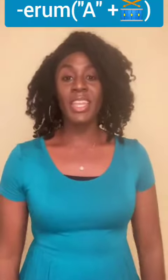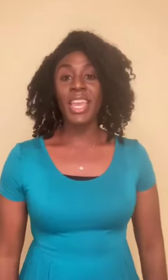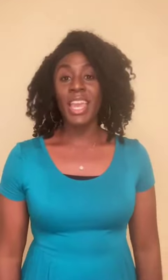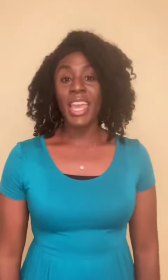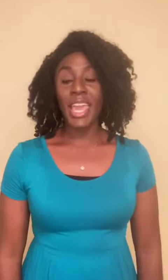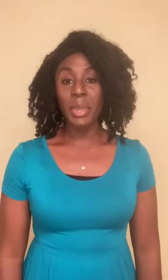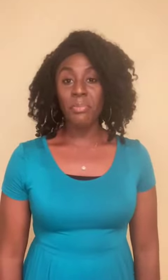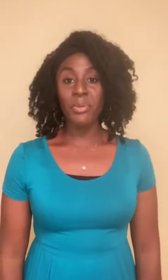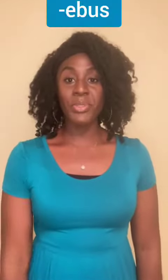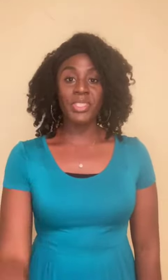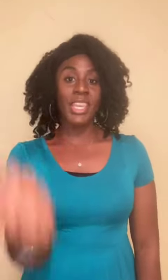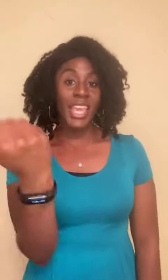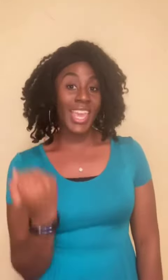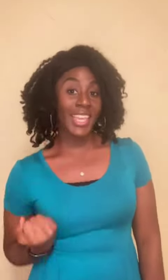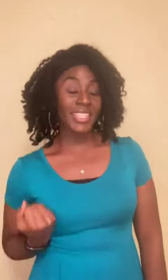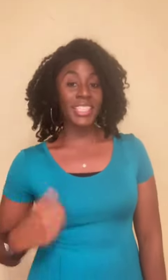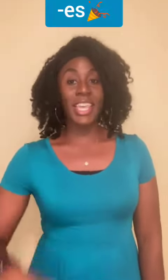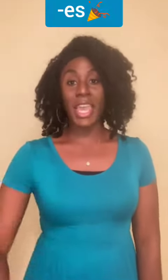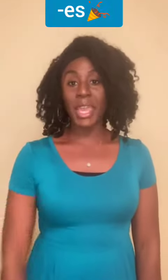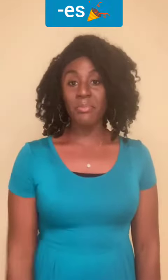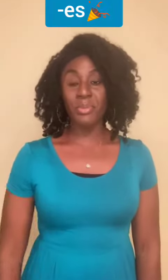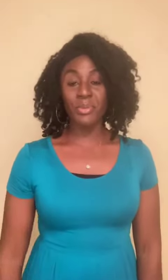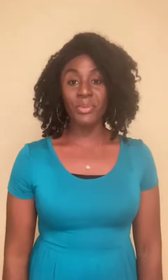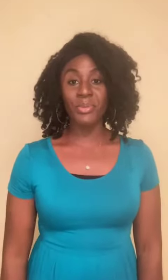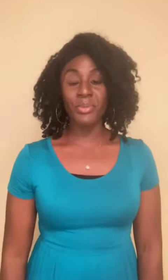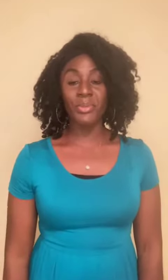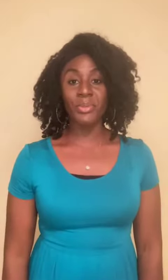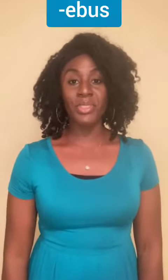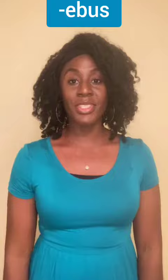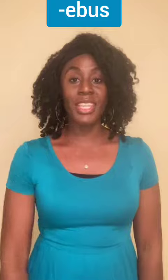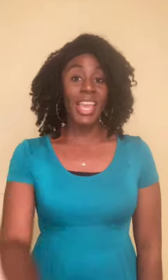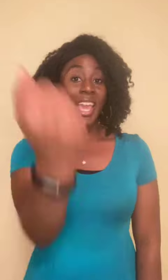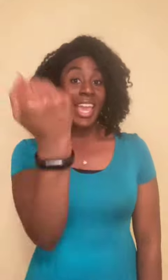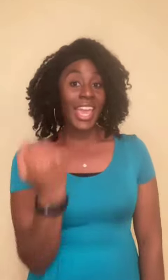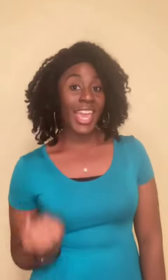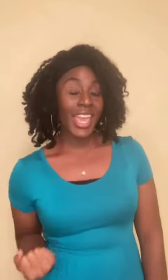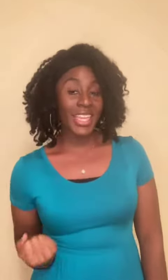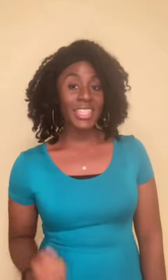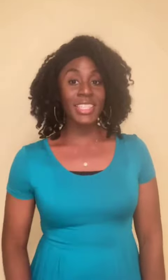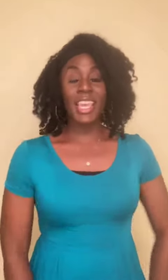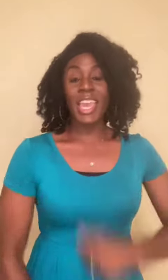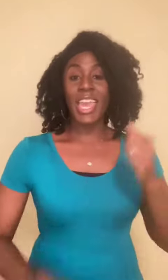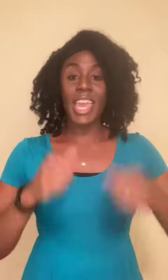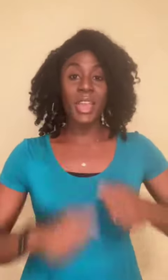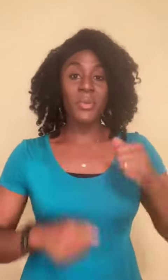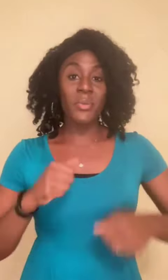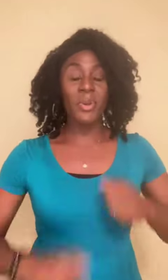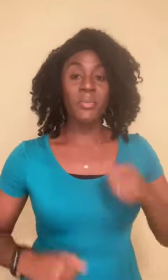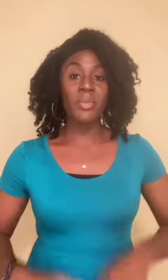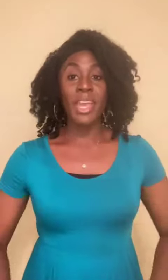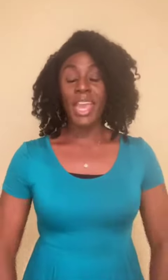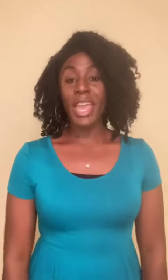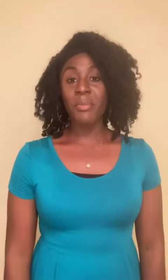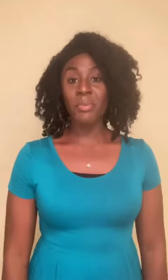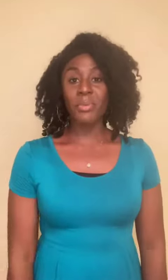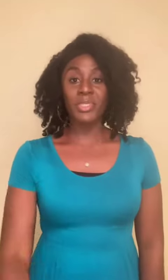A-B-U-S, Ace, A-B-U-S. Ace, A-Rum. A-B-U-S,